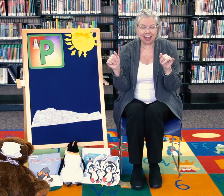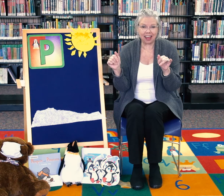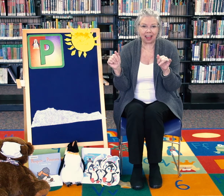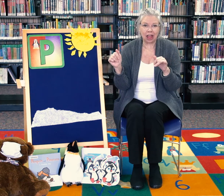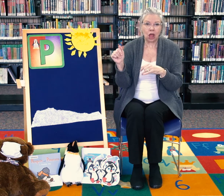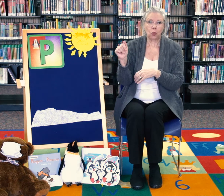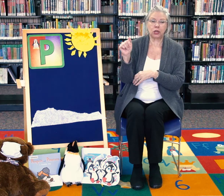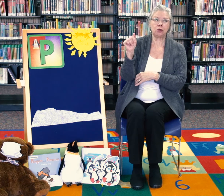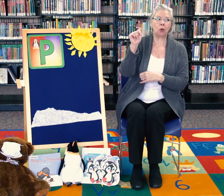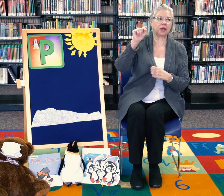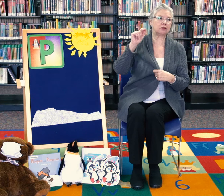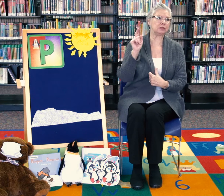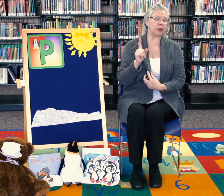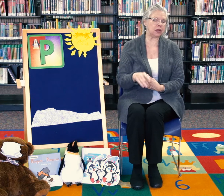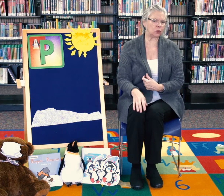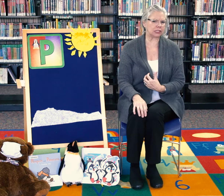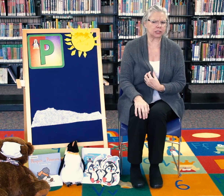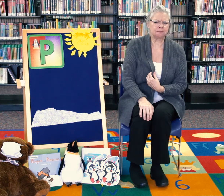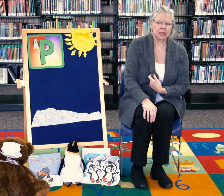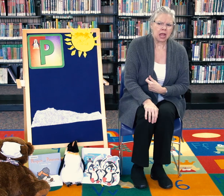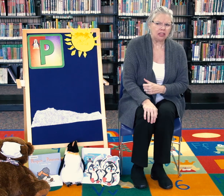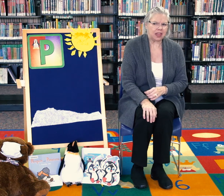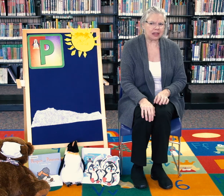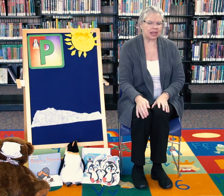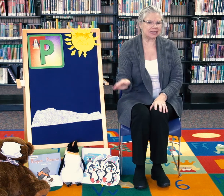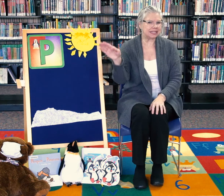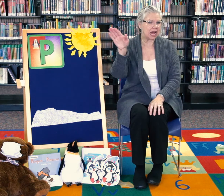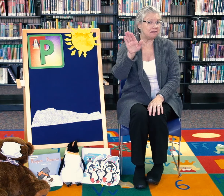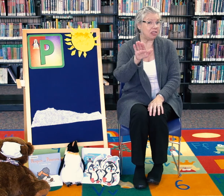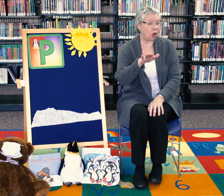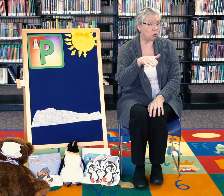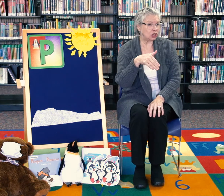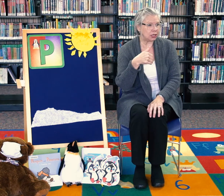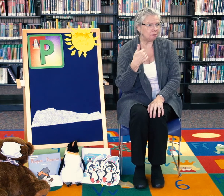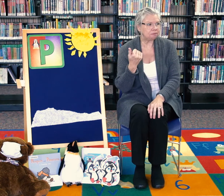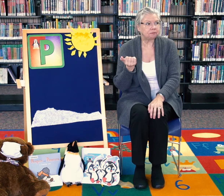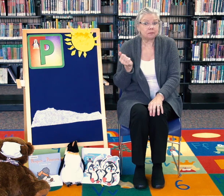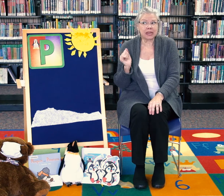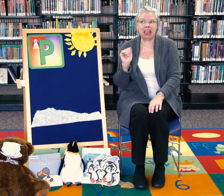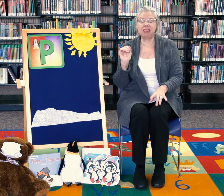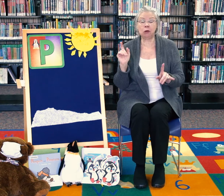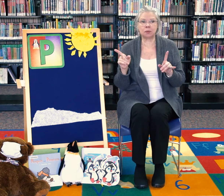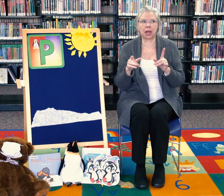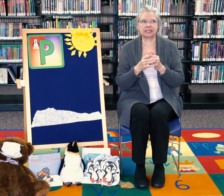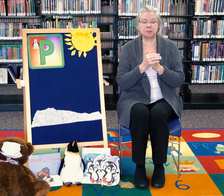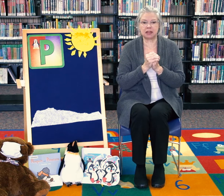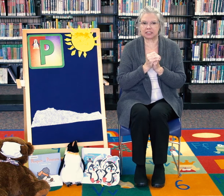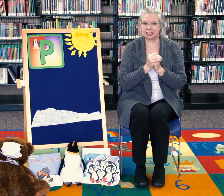Yeah. Well, you know what? Those penguins, they like to dive in the ocean. And that reminds me of a